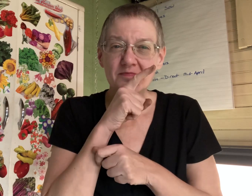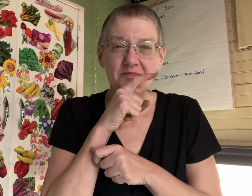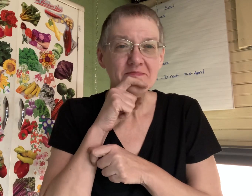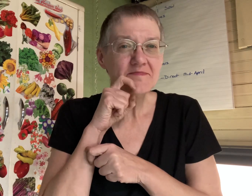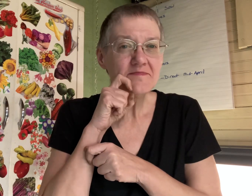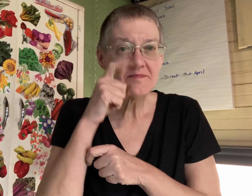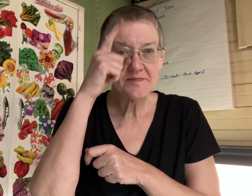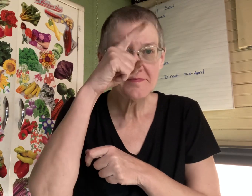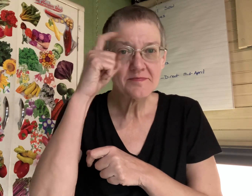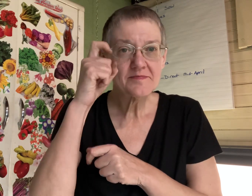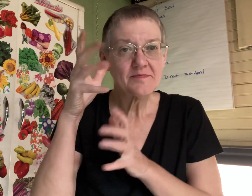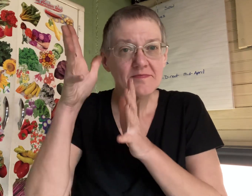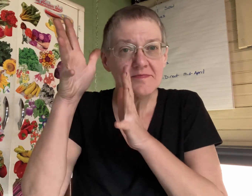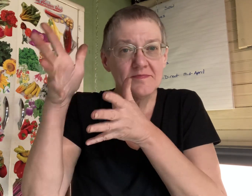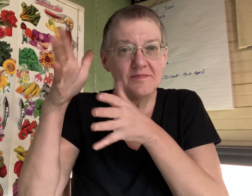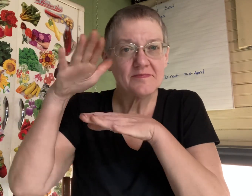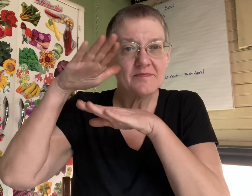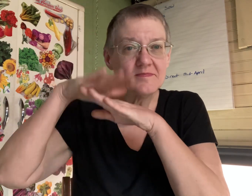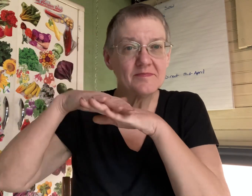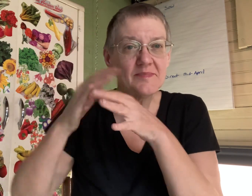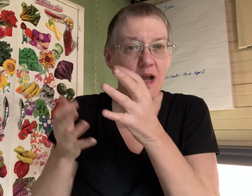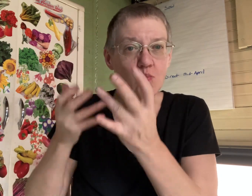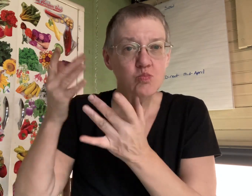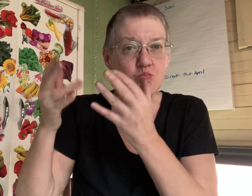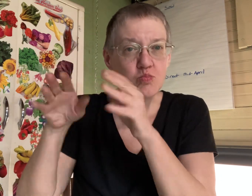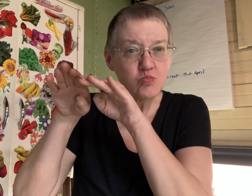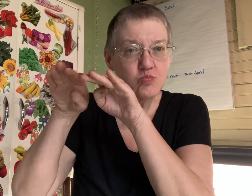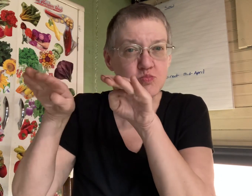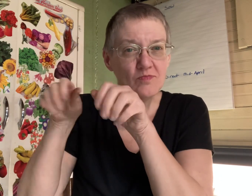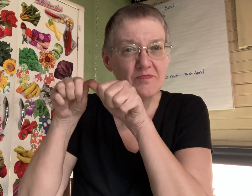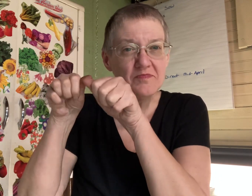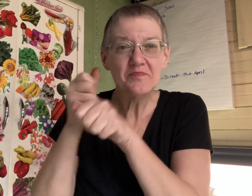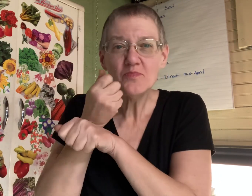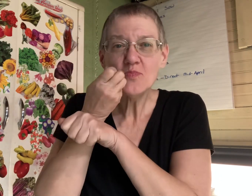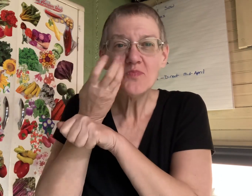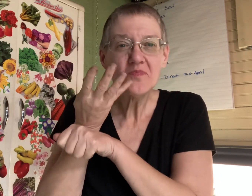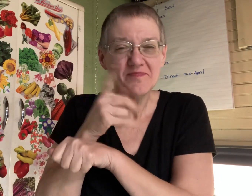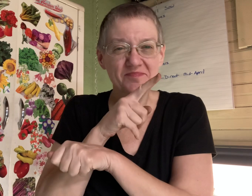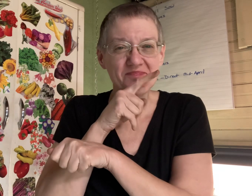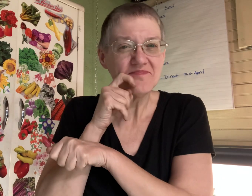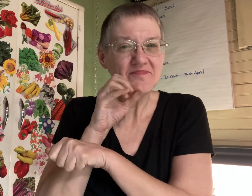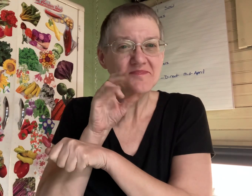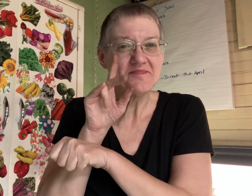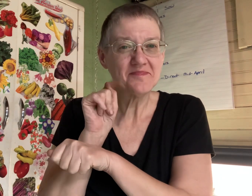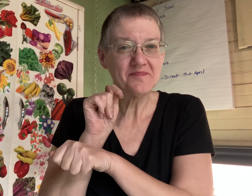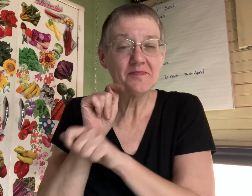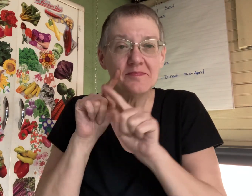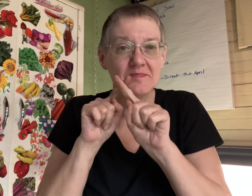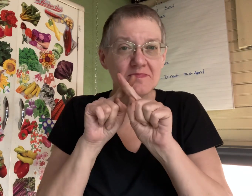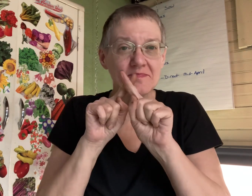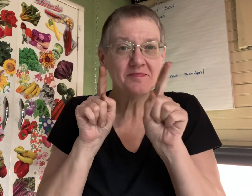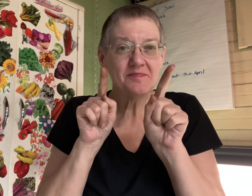now the soil was really dry because i had the pots on the furnace to keep the soil warm and it dried it out